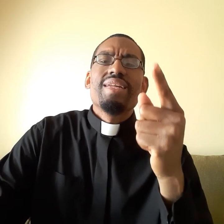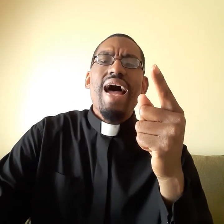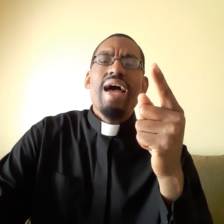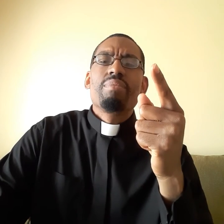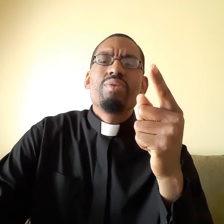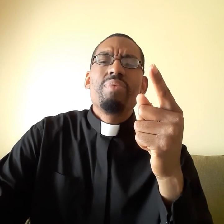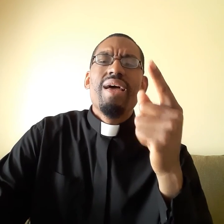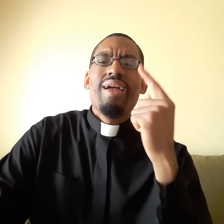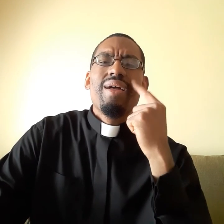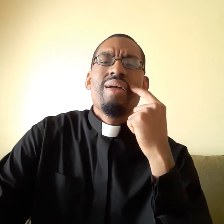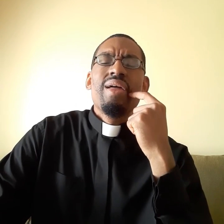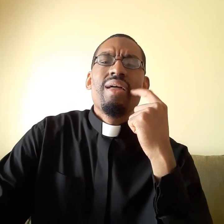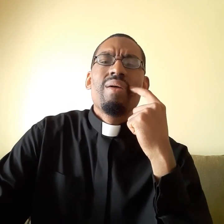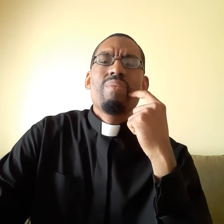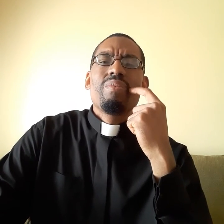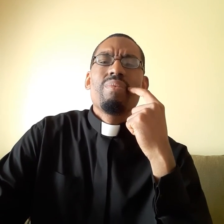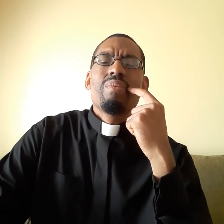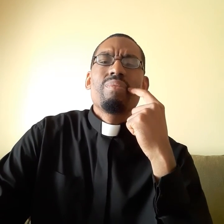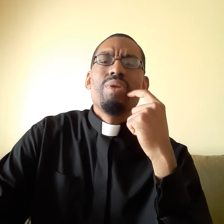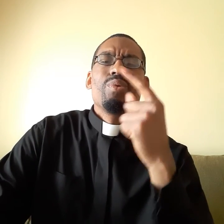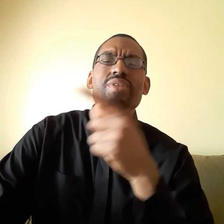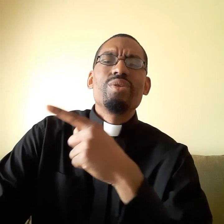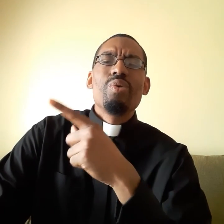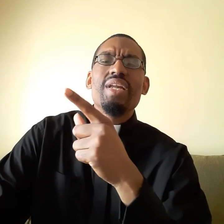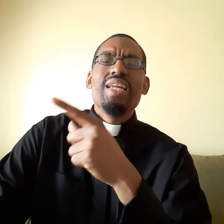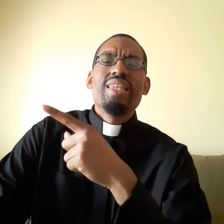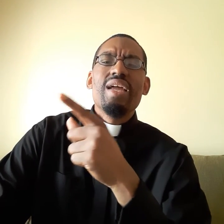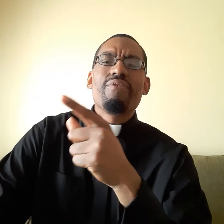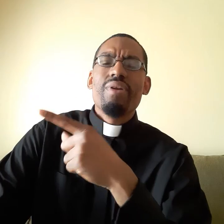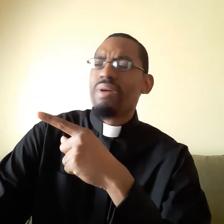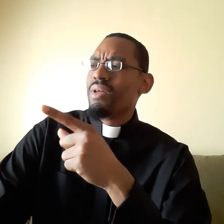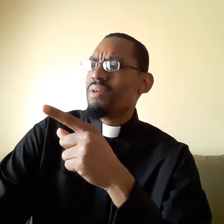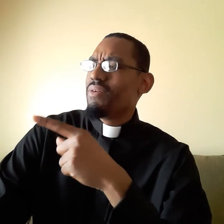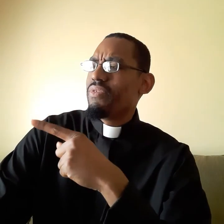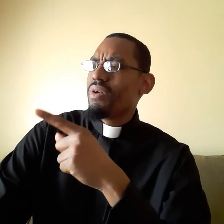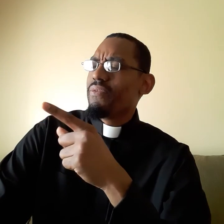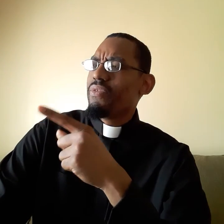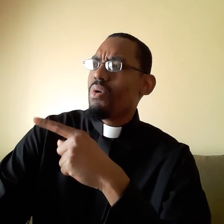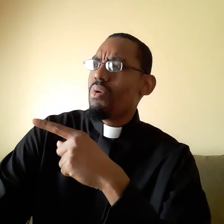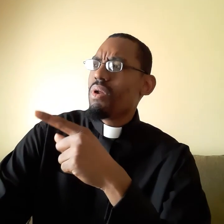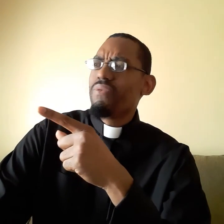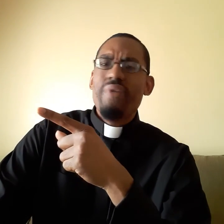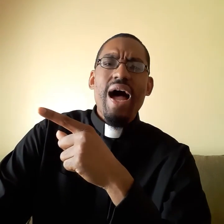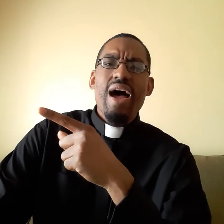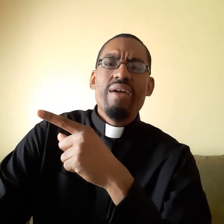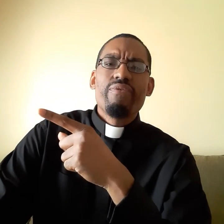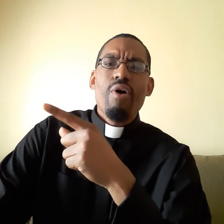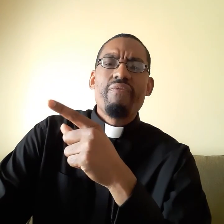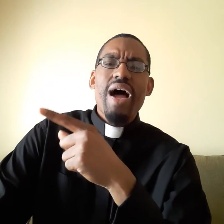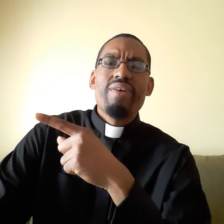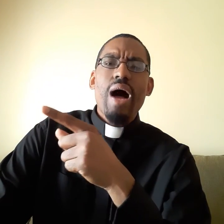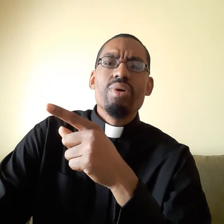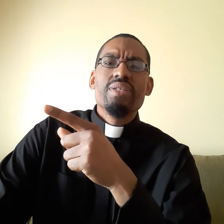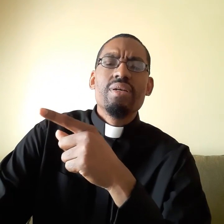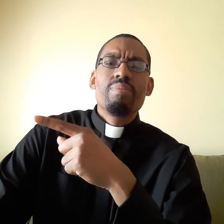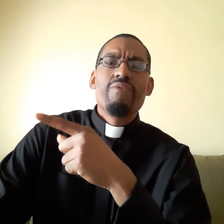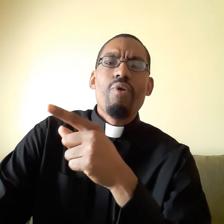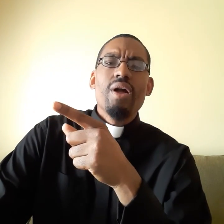time. And you'd be like, you wasn't doing anything for a whole five, four or five hours before